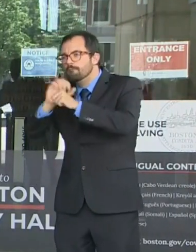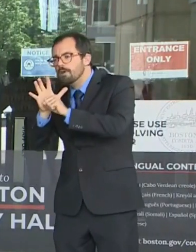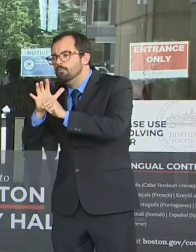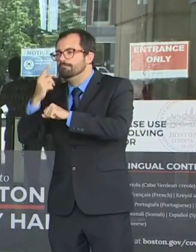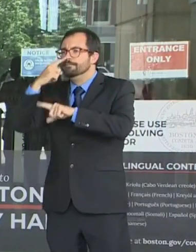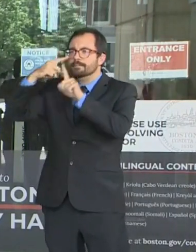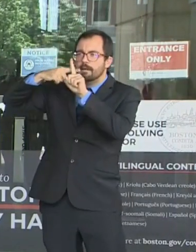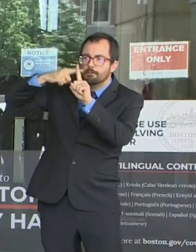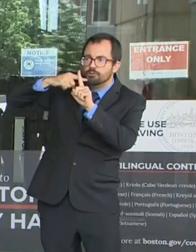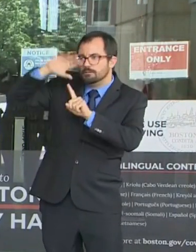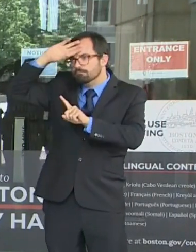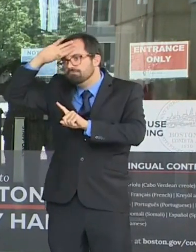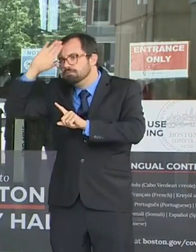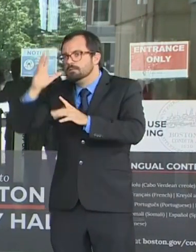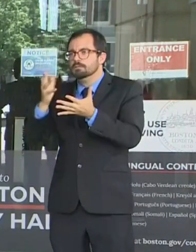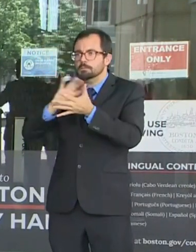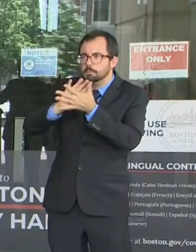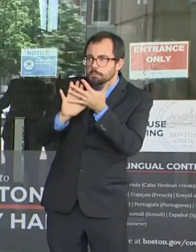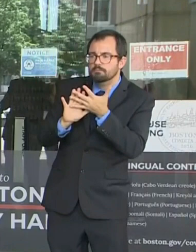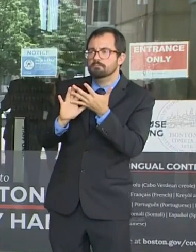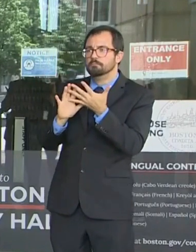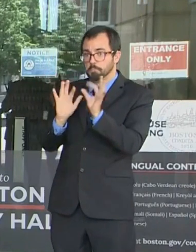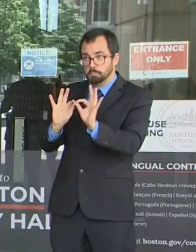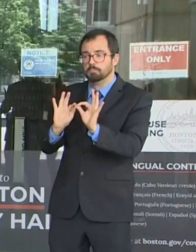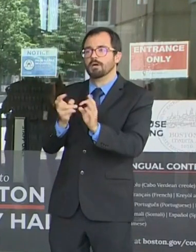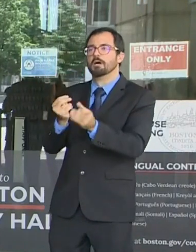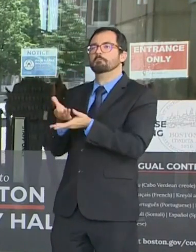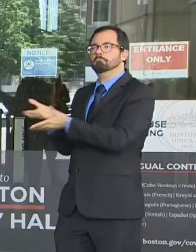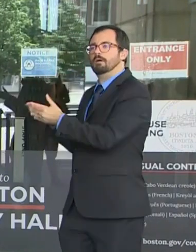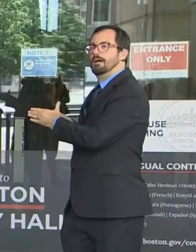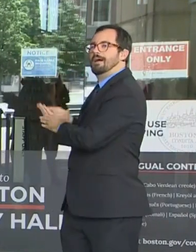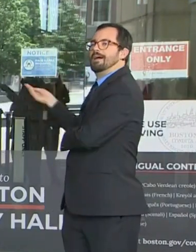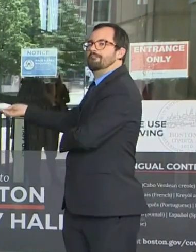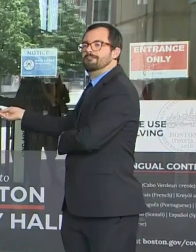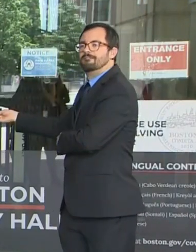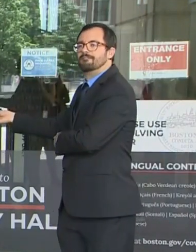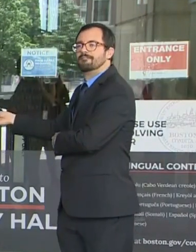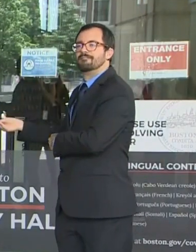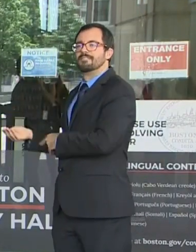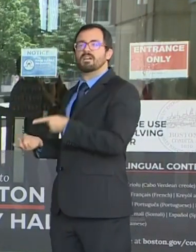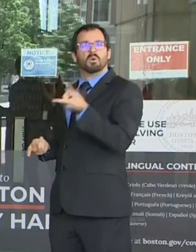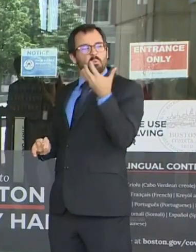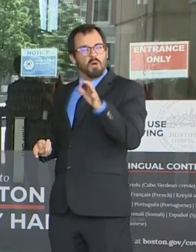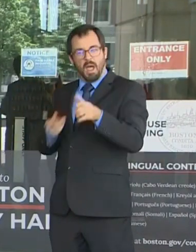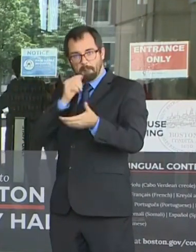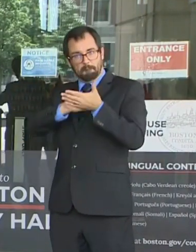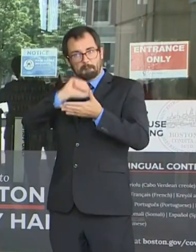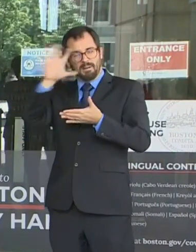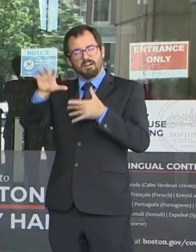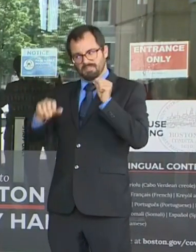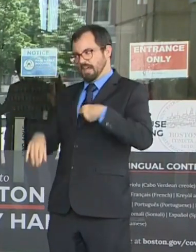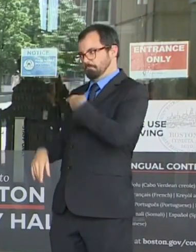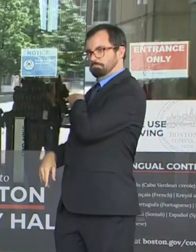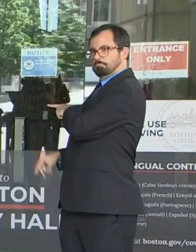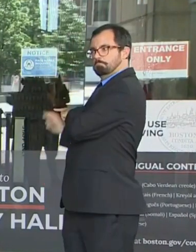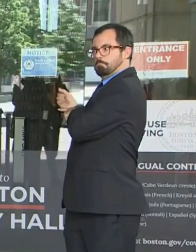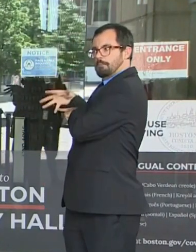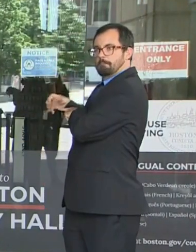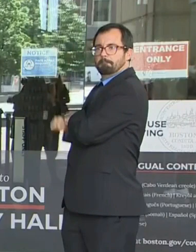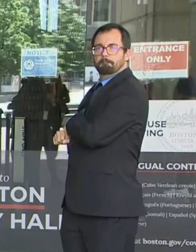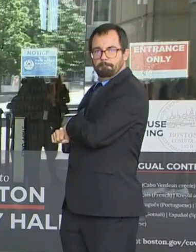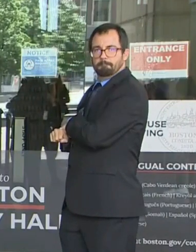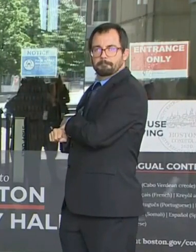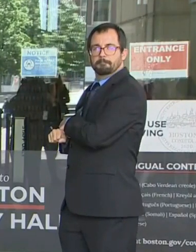-in ballot that you don't want to put in the mail and you want to drop it off here. You can drop it off right here at City Hall. You can drop it off also